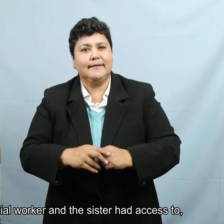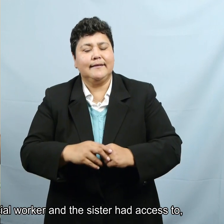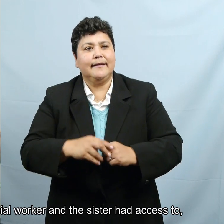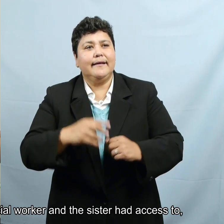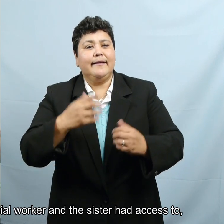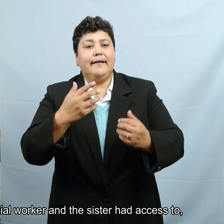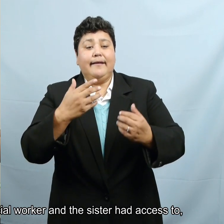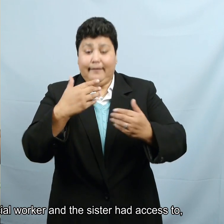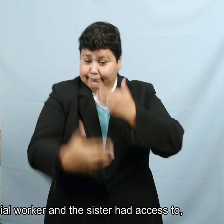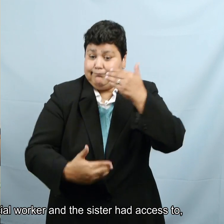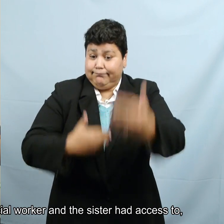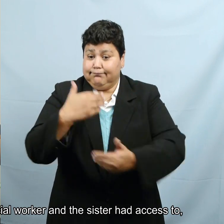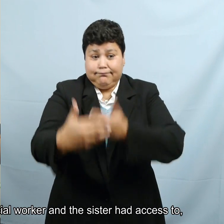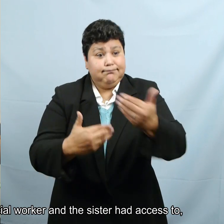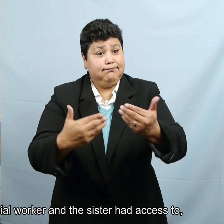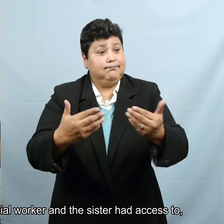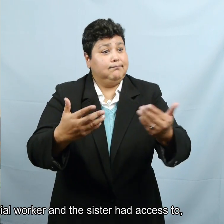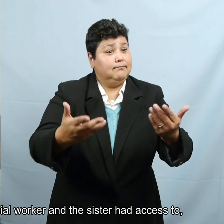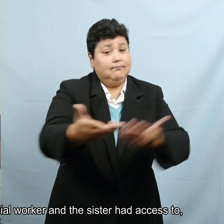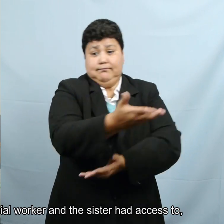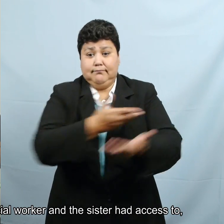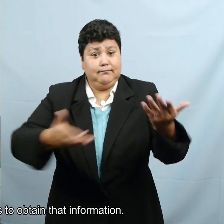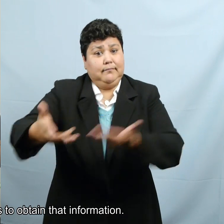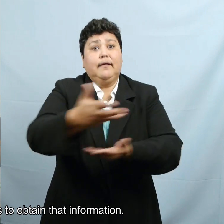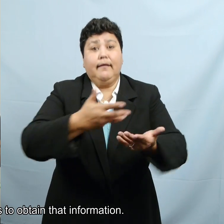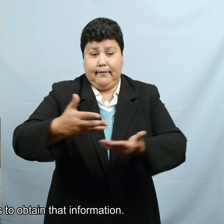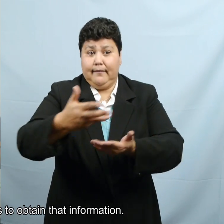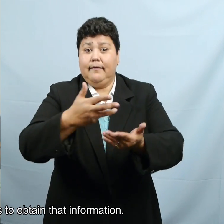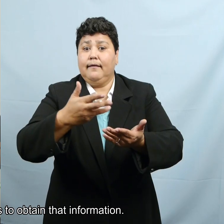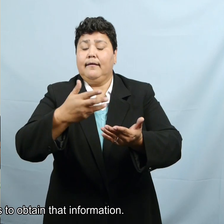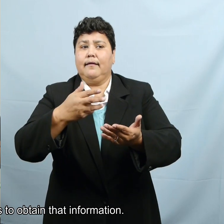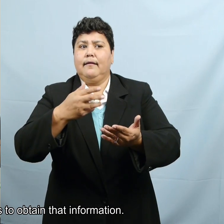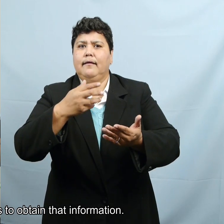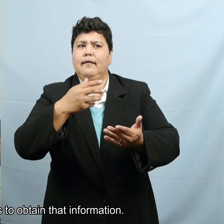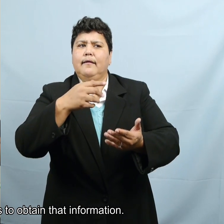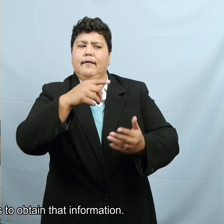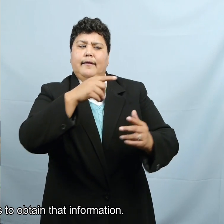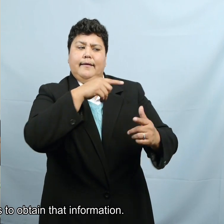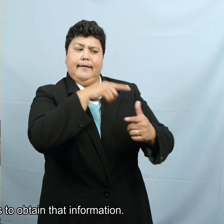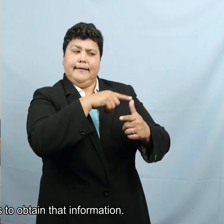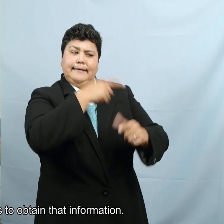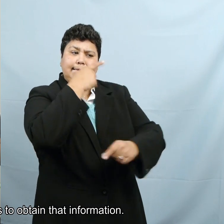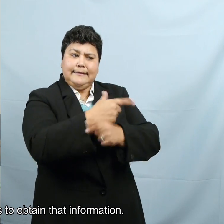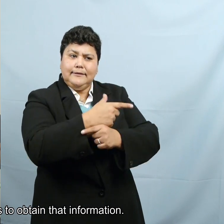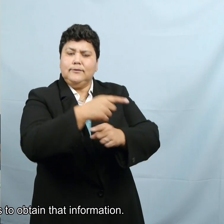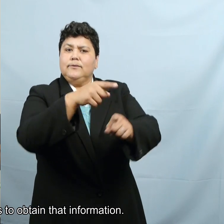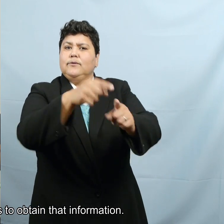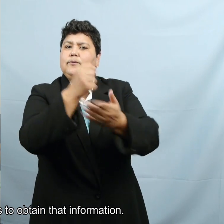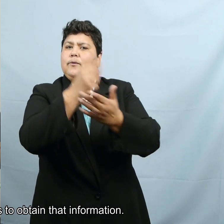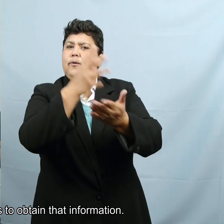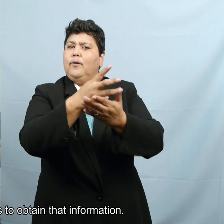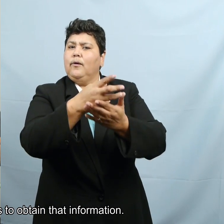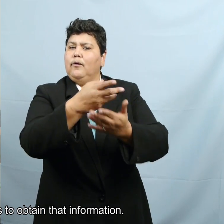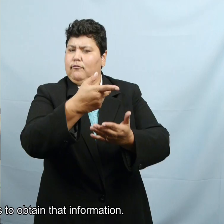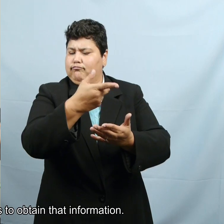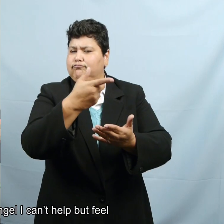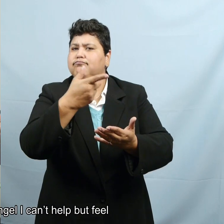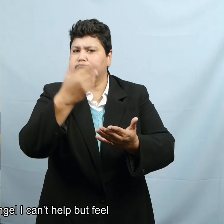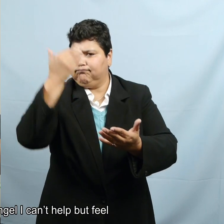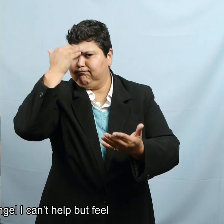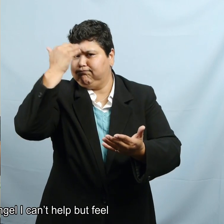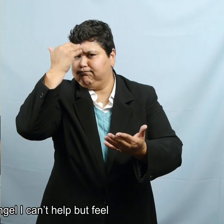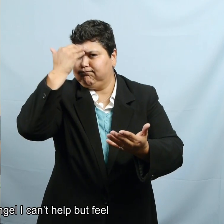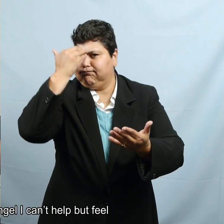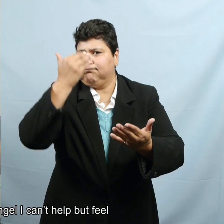worker and the sister had access to, full access to obtain that information.